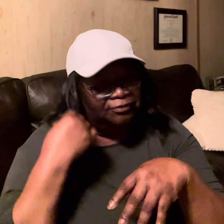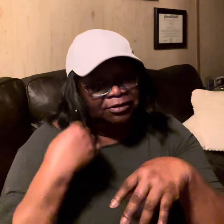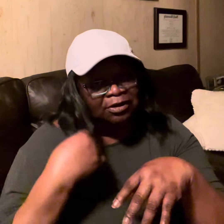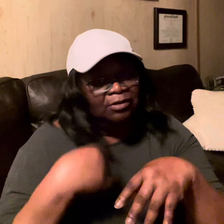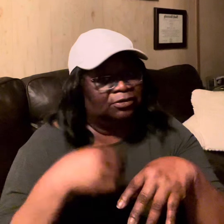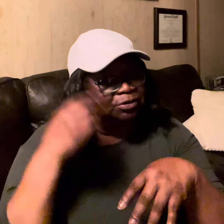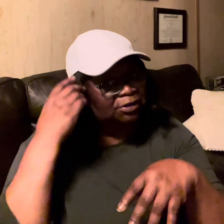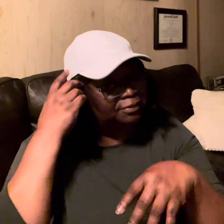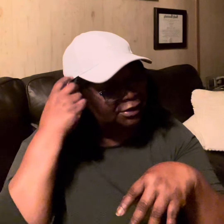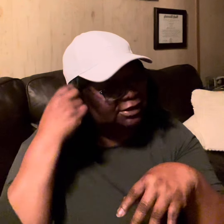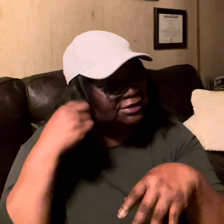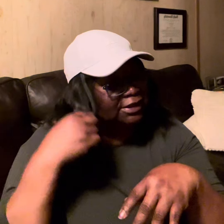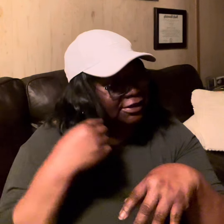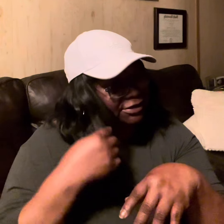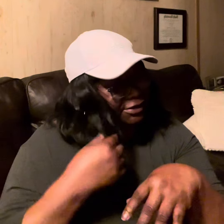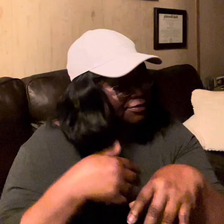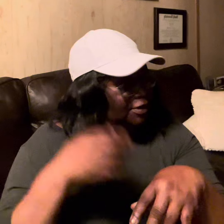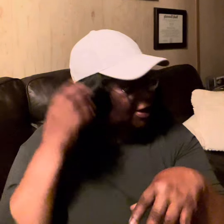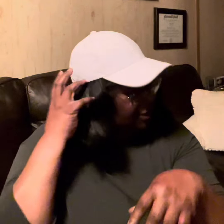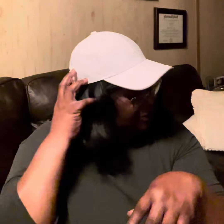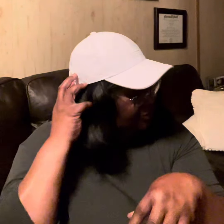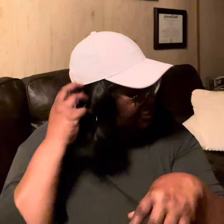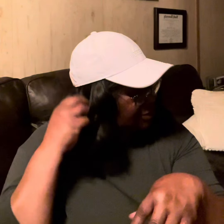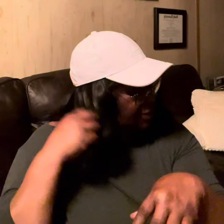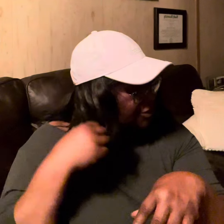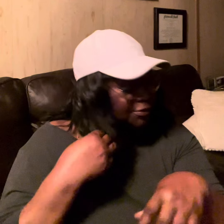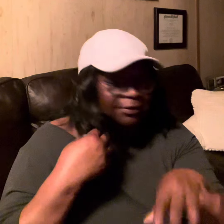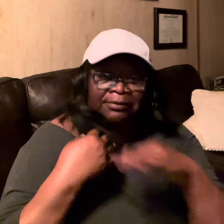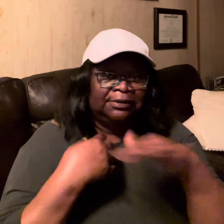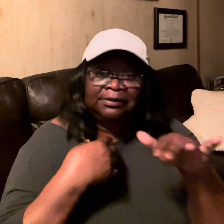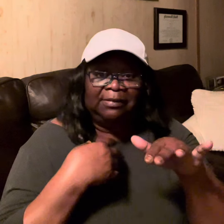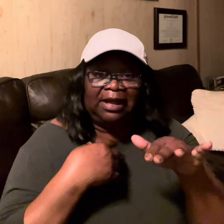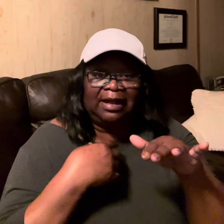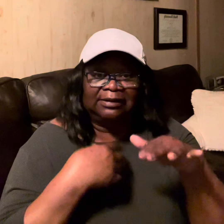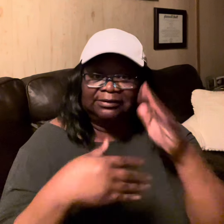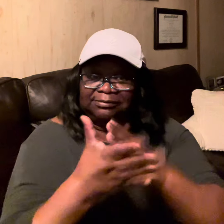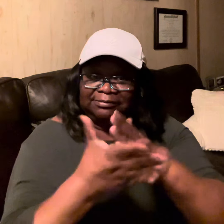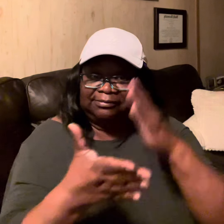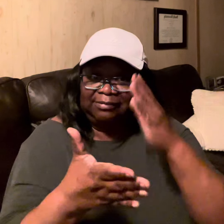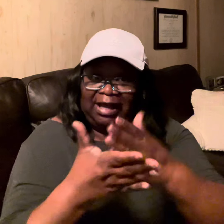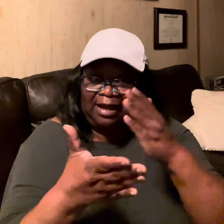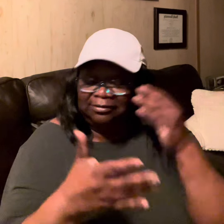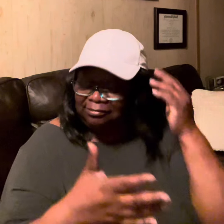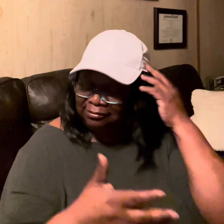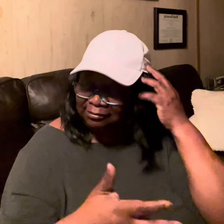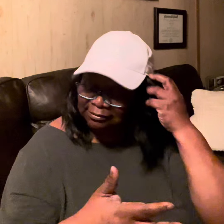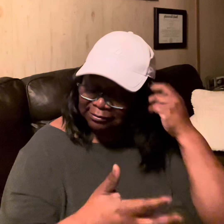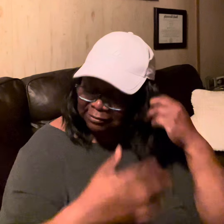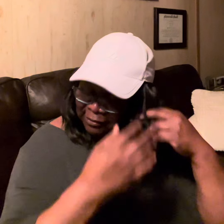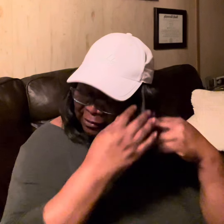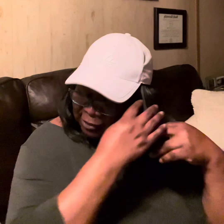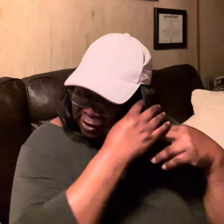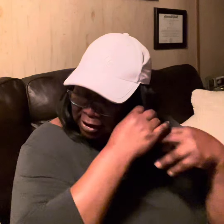if you don't do complete sentences where I can understand you block block yeah